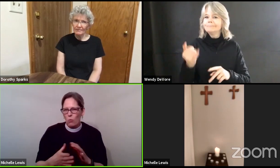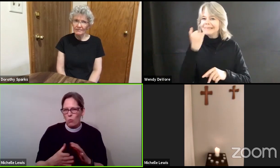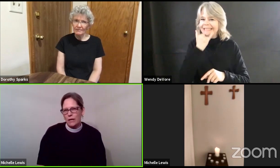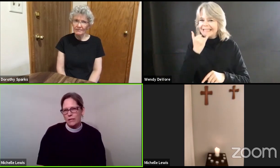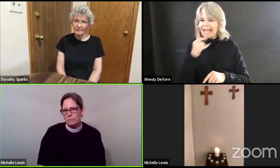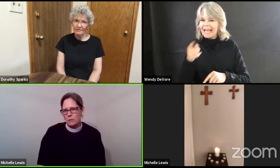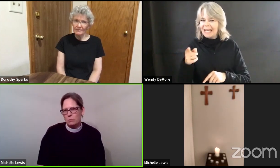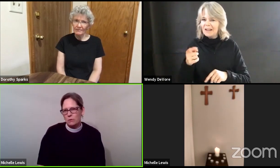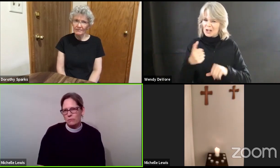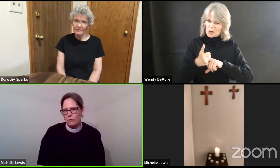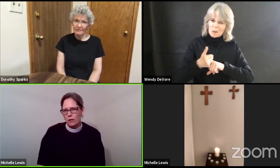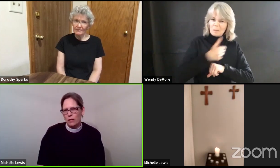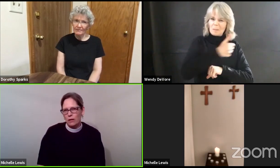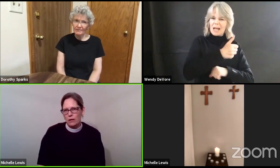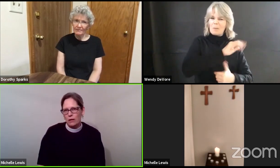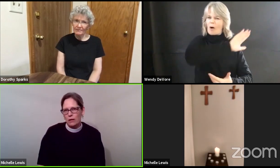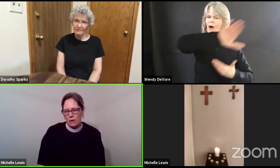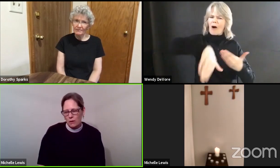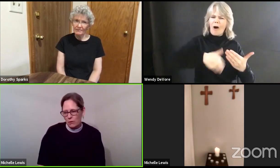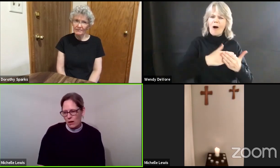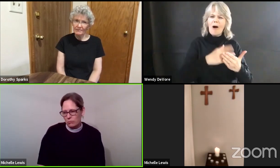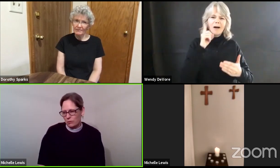kind of people for a problem.